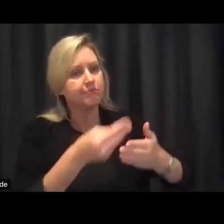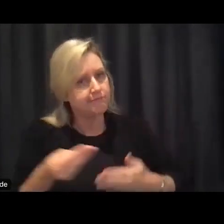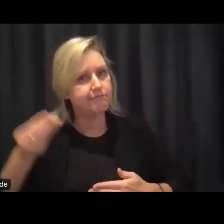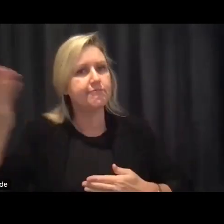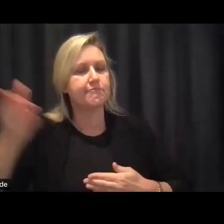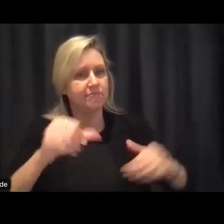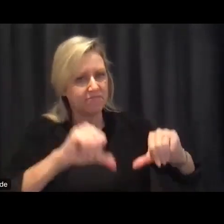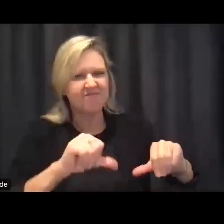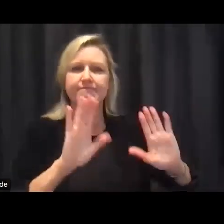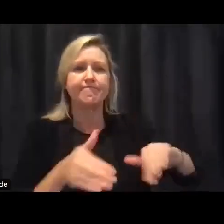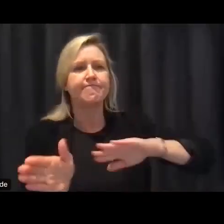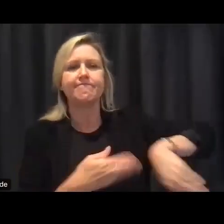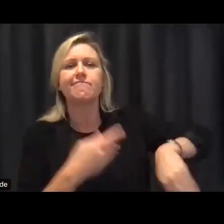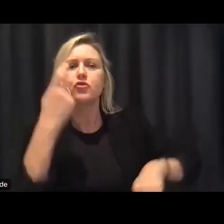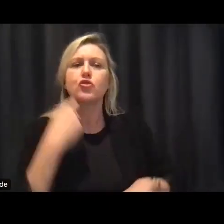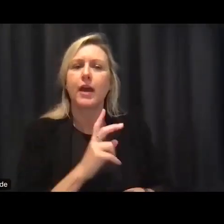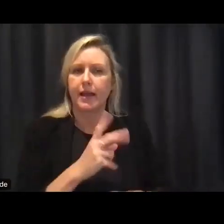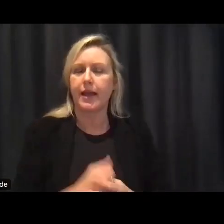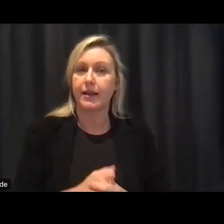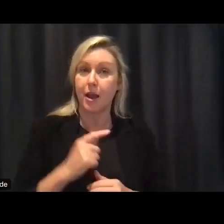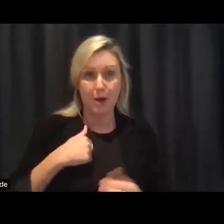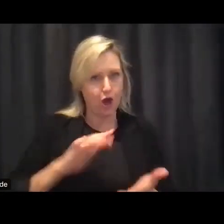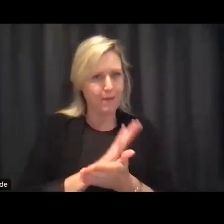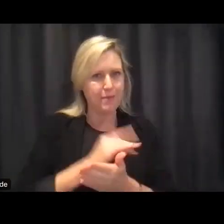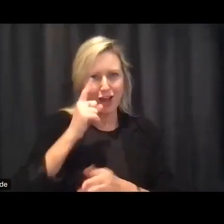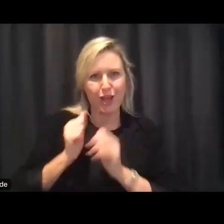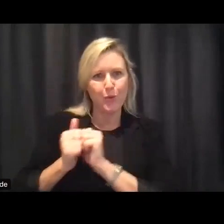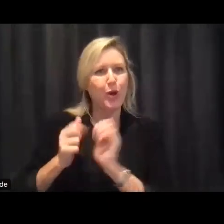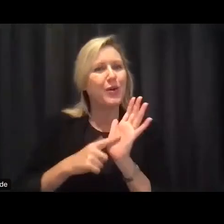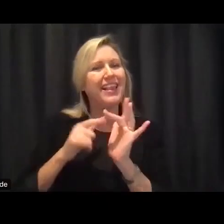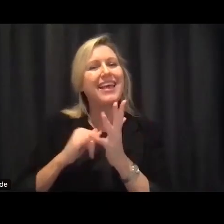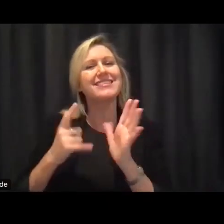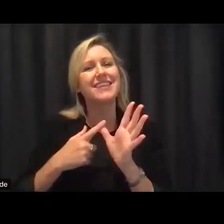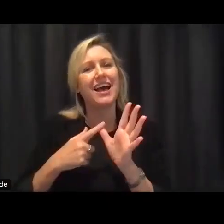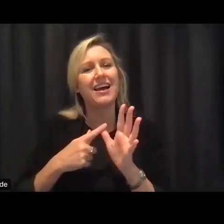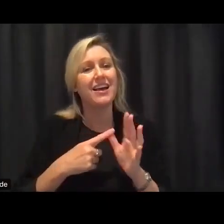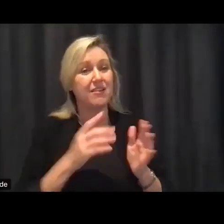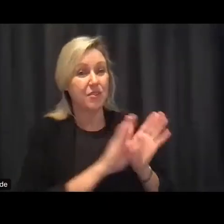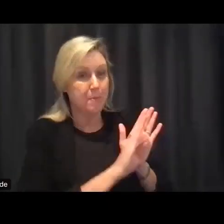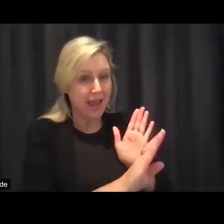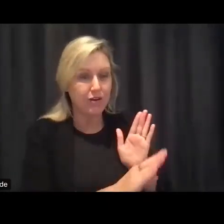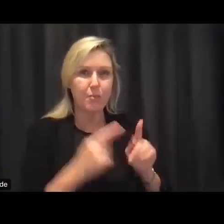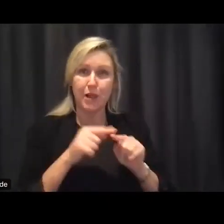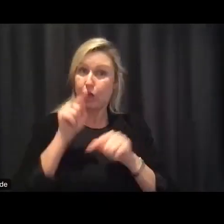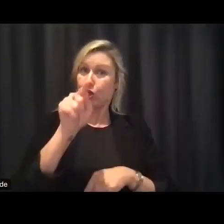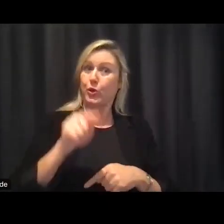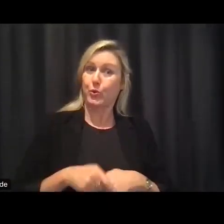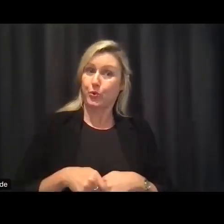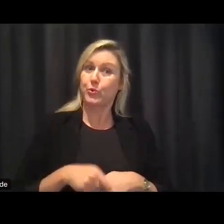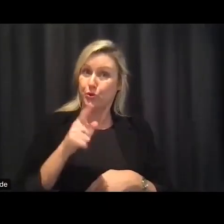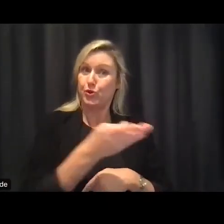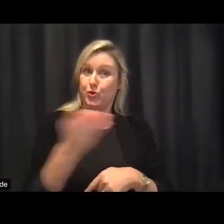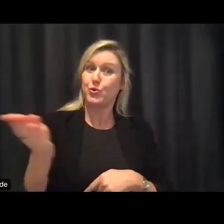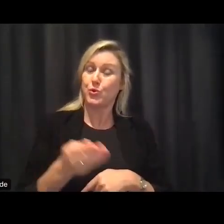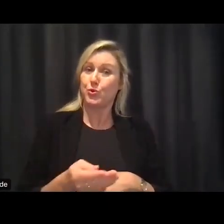that i've had i'm now going to get an opportunity to work with lisa and others too and with you above all to try and